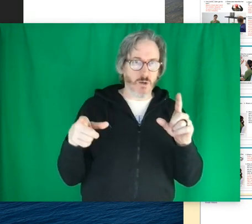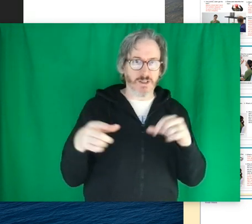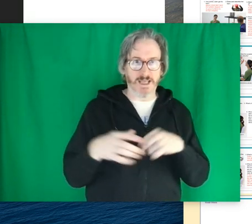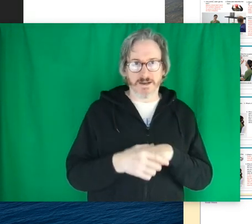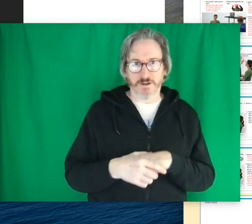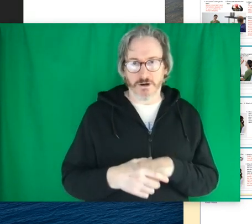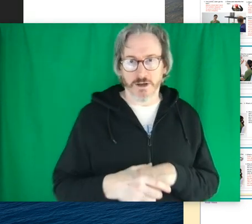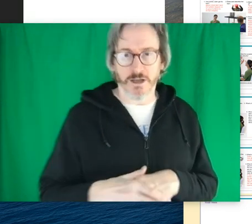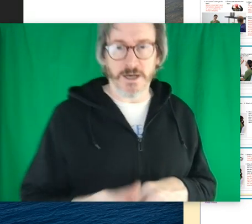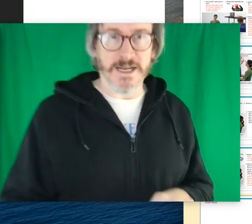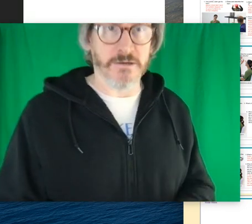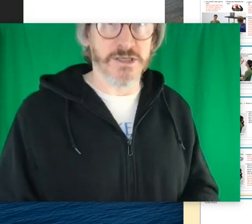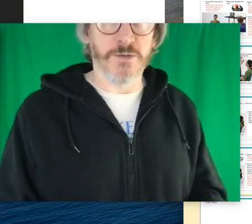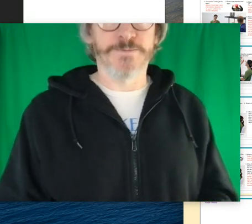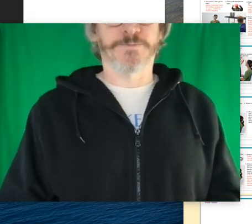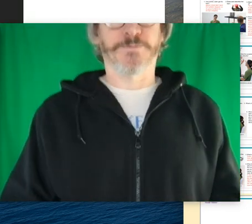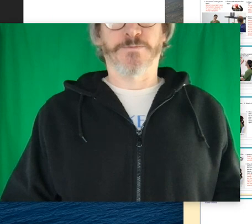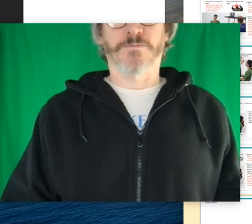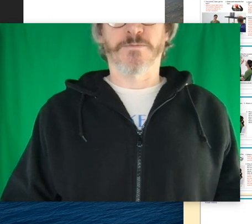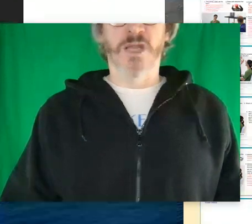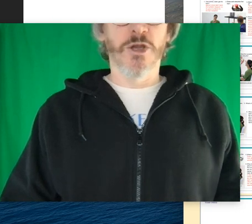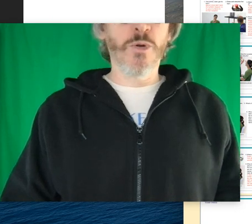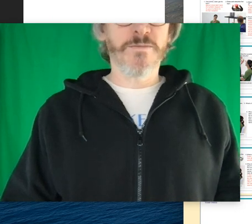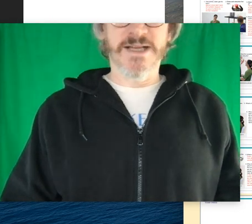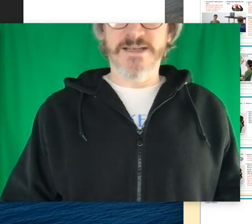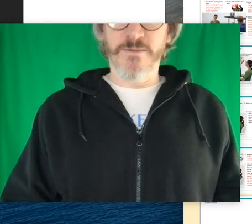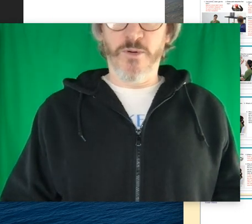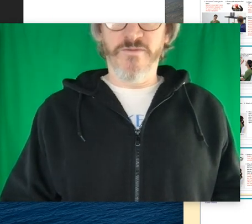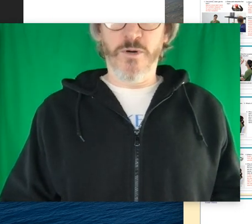this i will get in there in a day or so cool that's 7.4 you